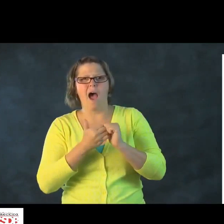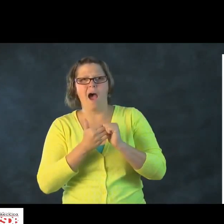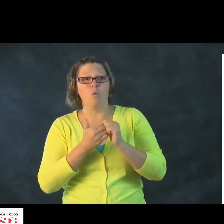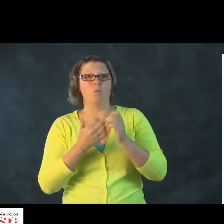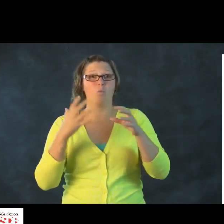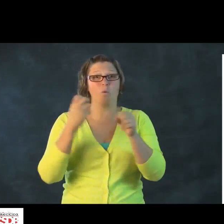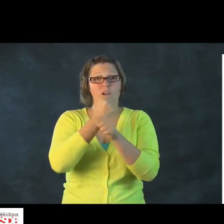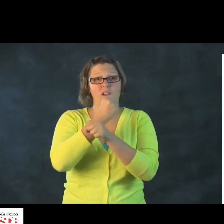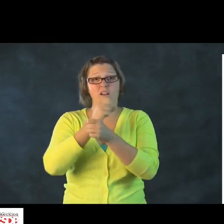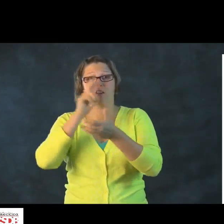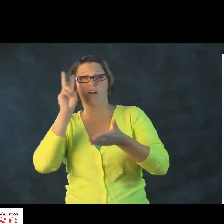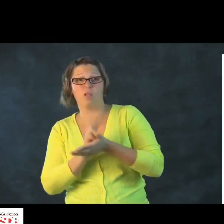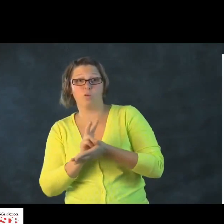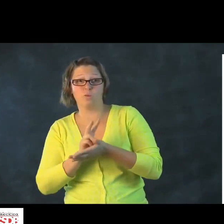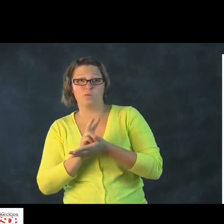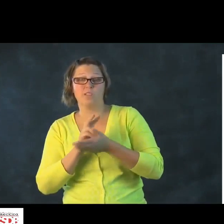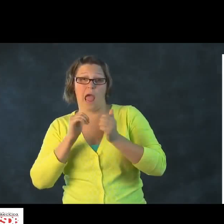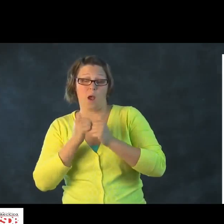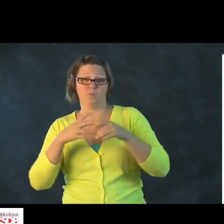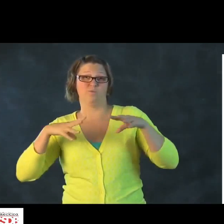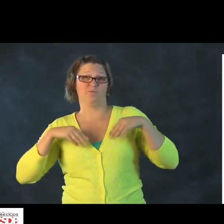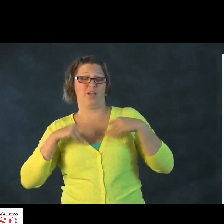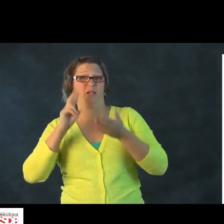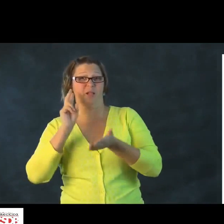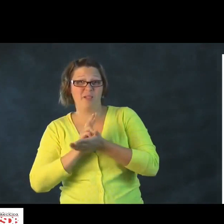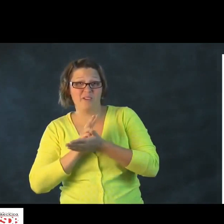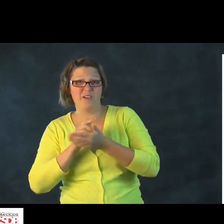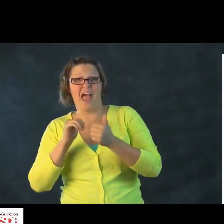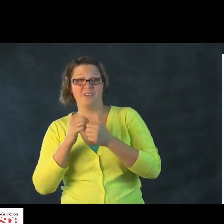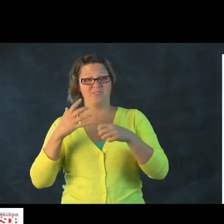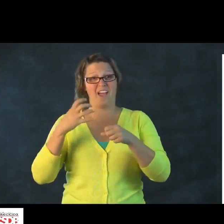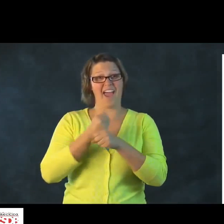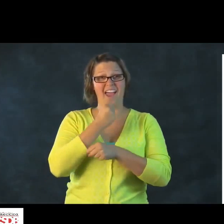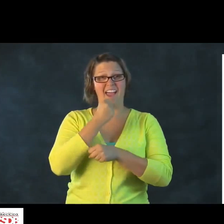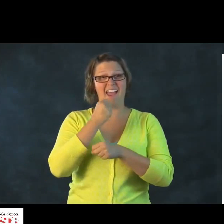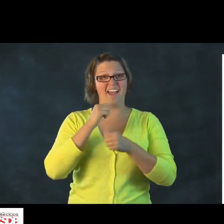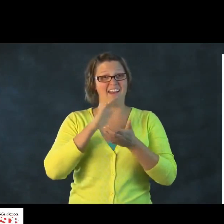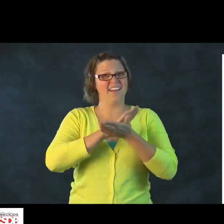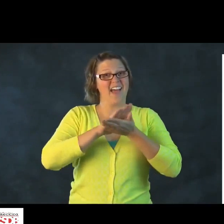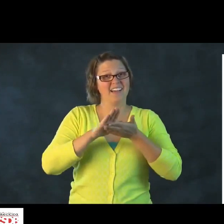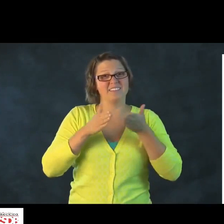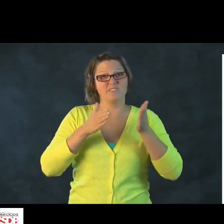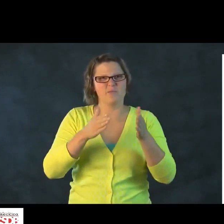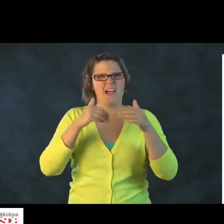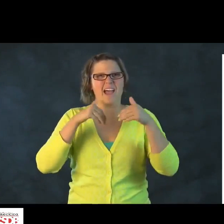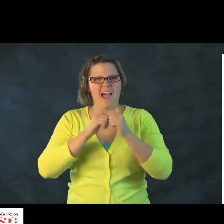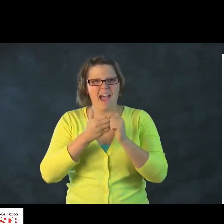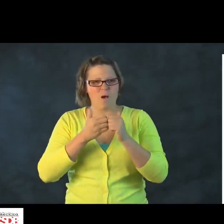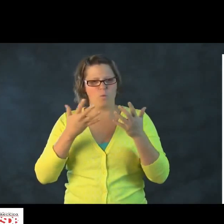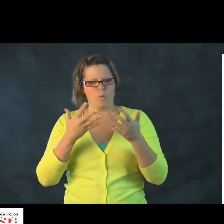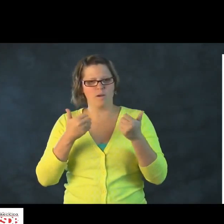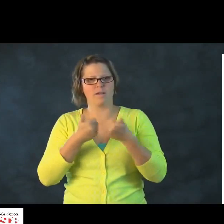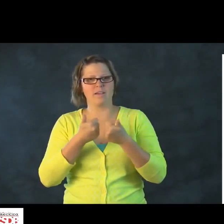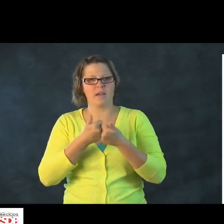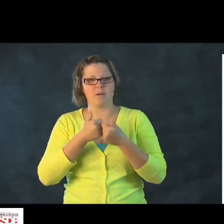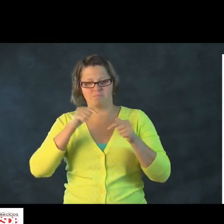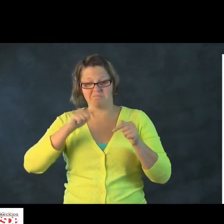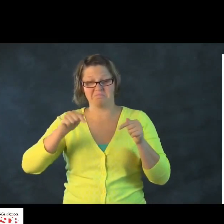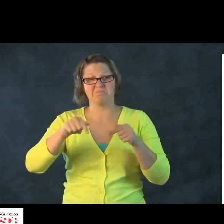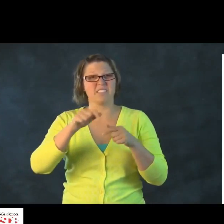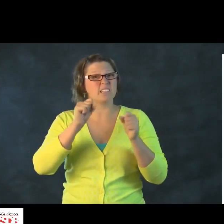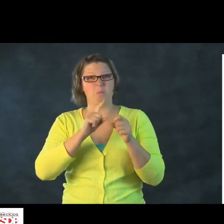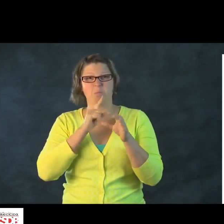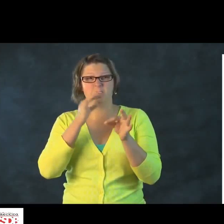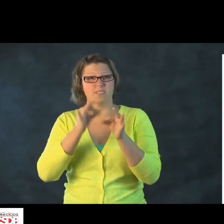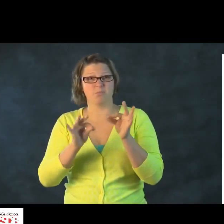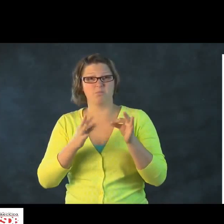Talk about rules of a game, for example. Teach the concepts of winning and losing and accepting a loss. It's how